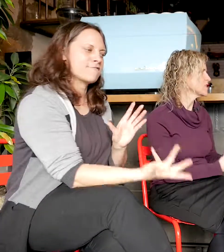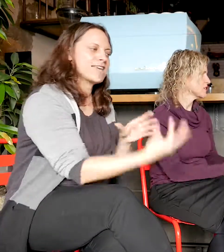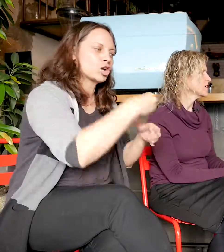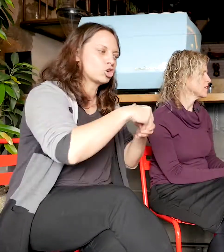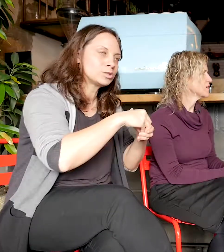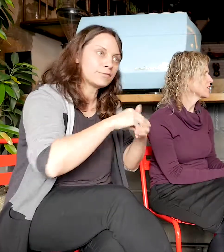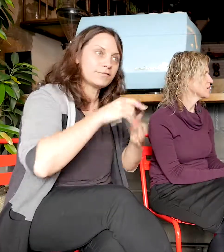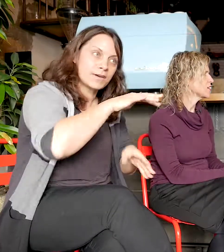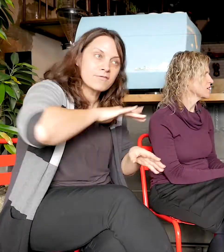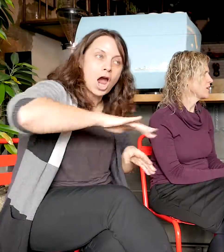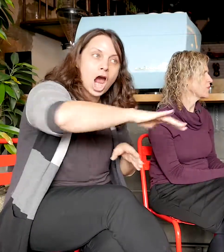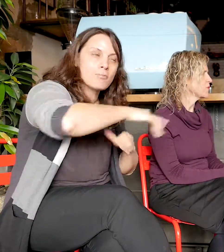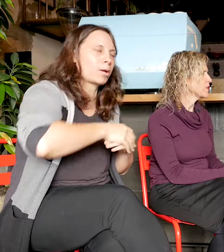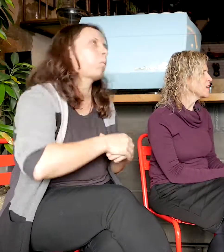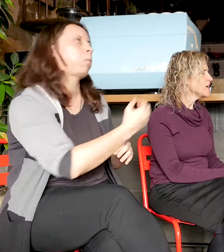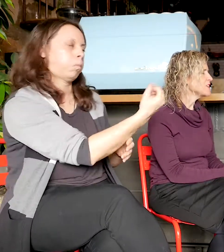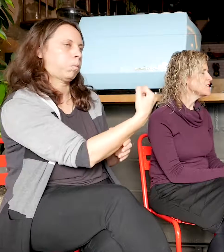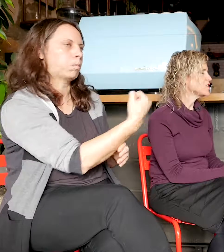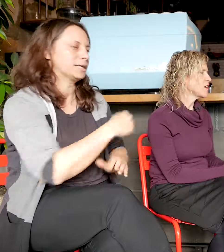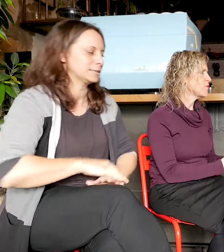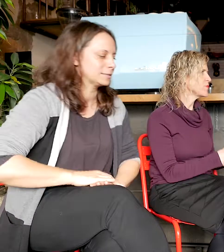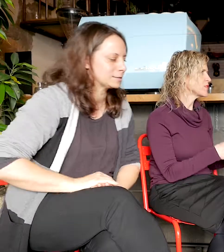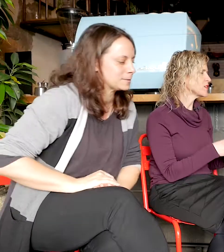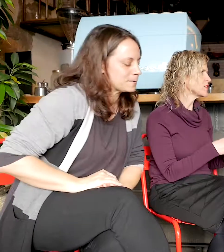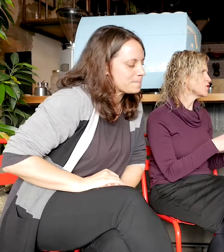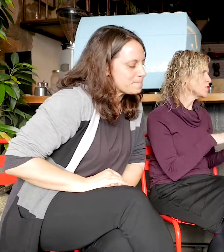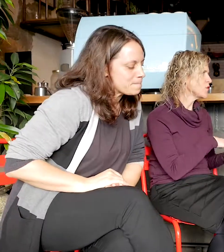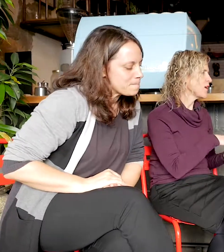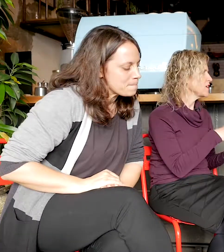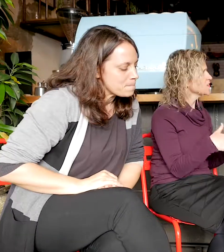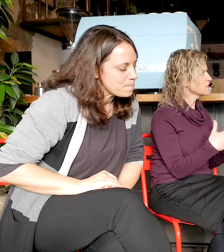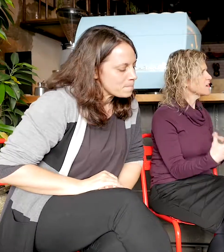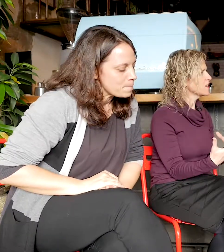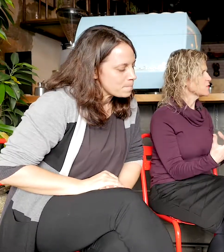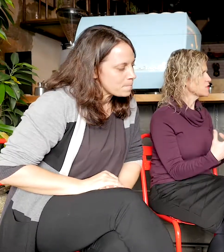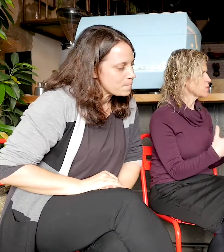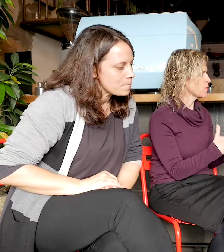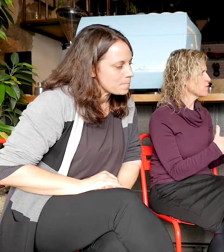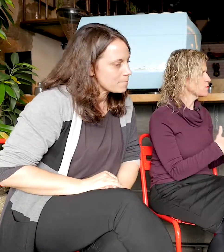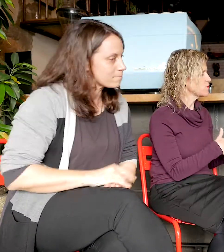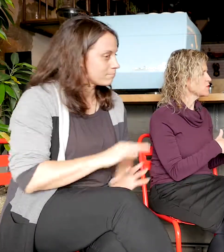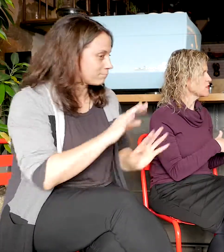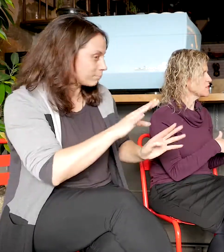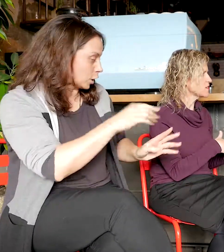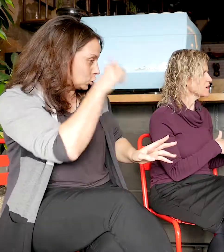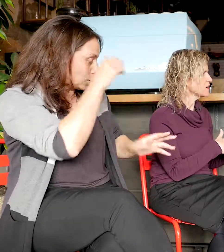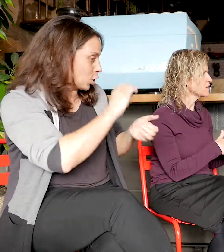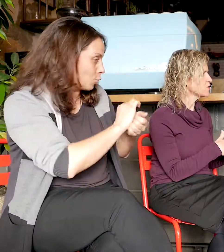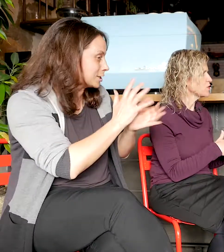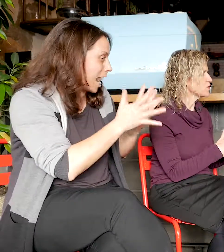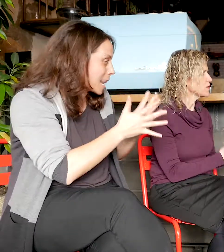Yes, yeah, I think so. Yeah. Is, do you know any other sign languages apart from New Zealand sign? Do you know?